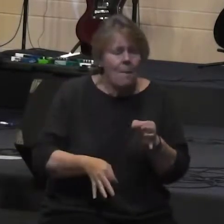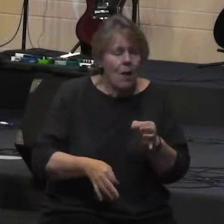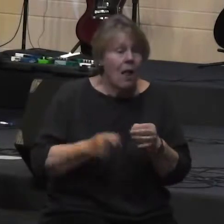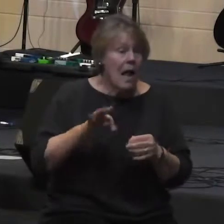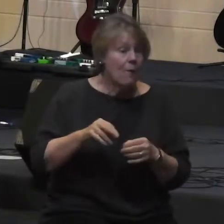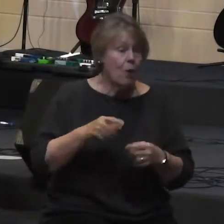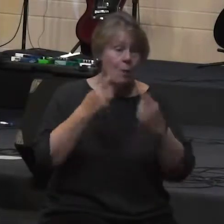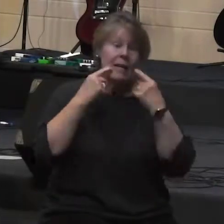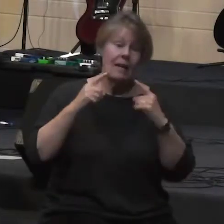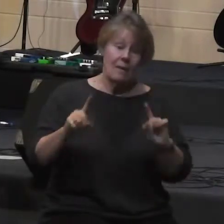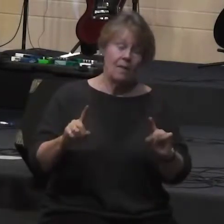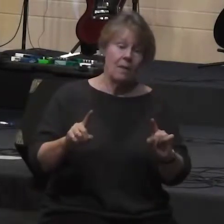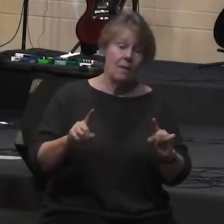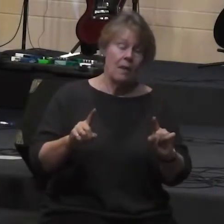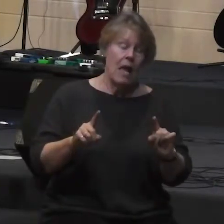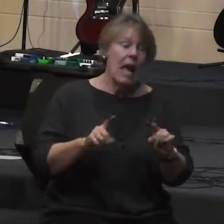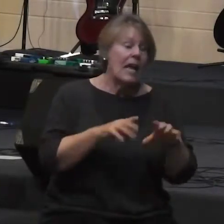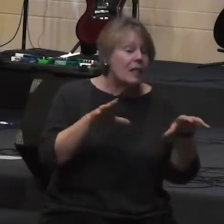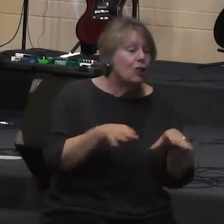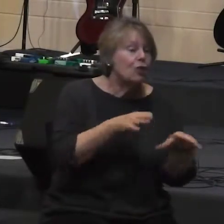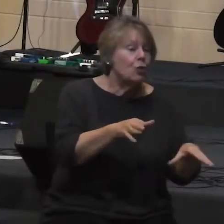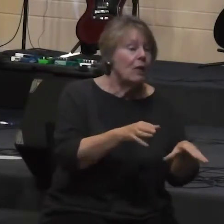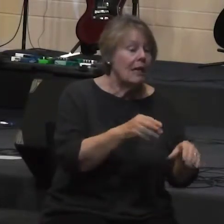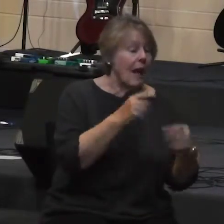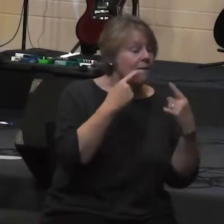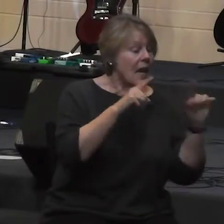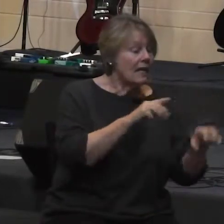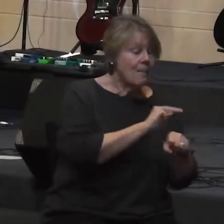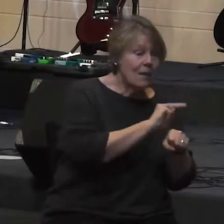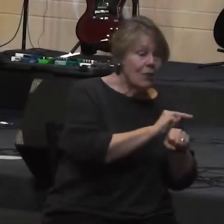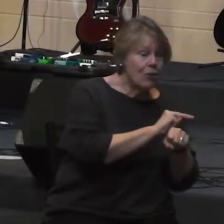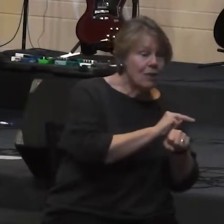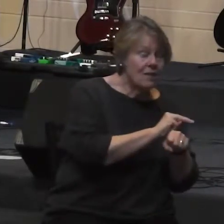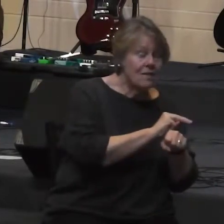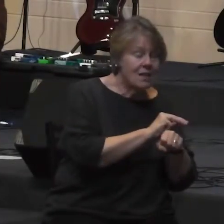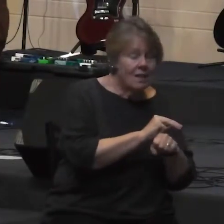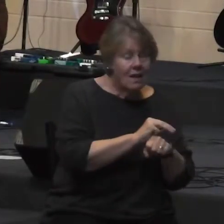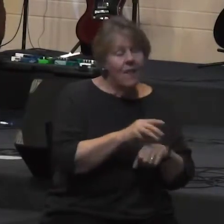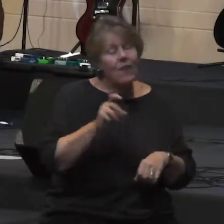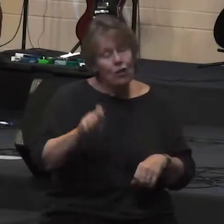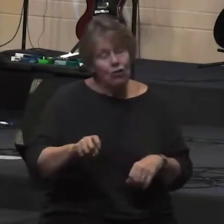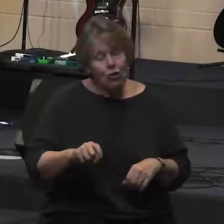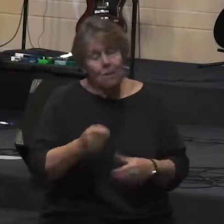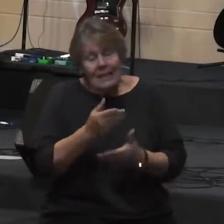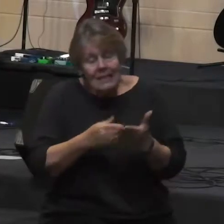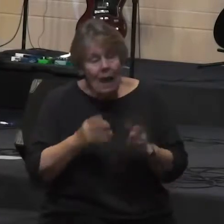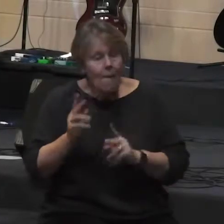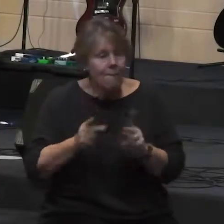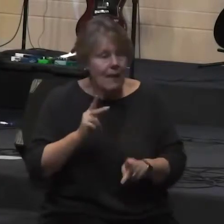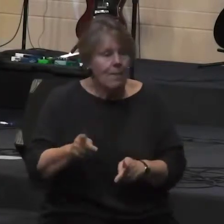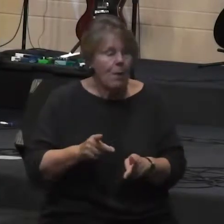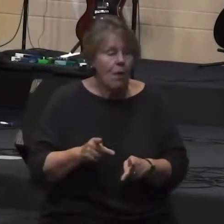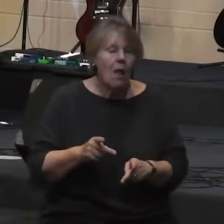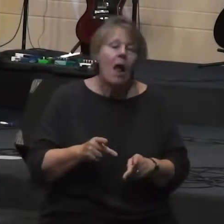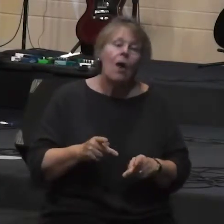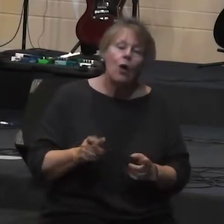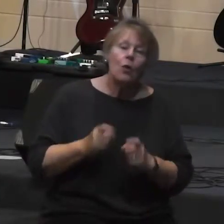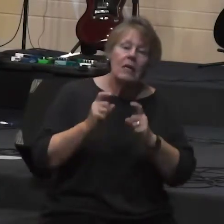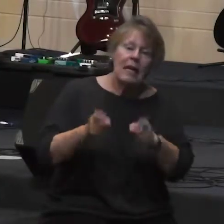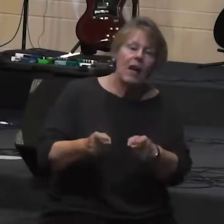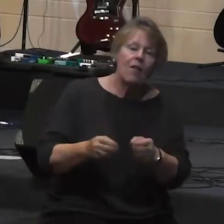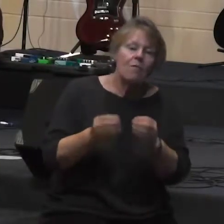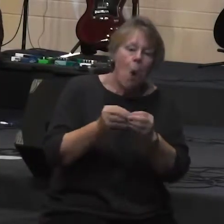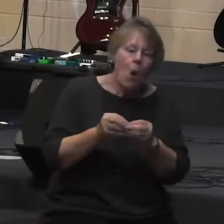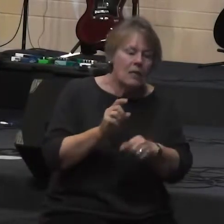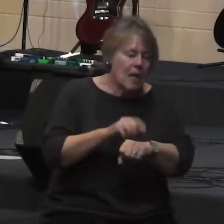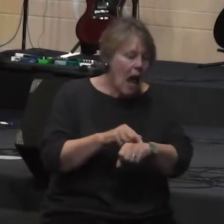and carrying out lots of kingdom ministries then there should be some people who put a little more time and energy into helping make that work not